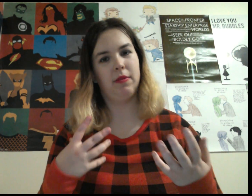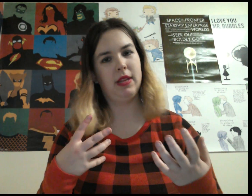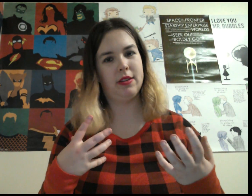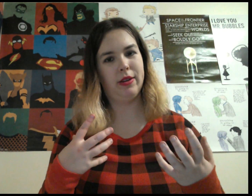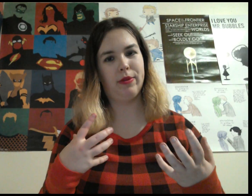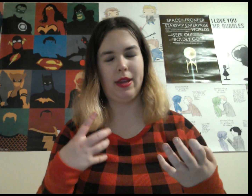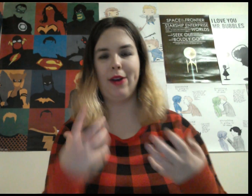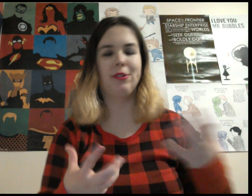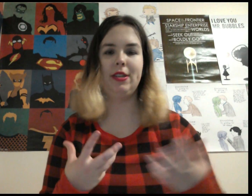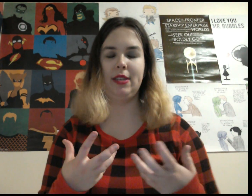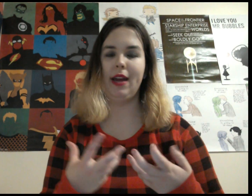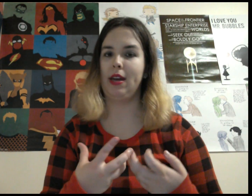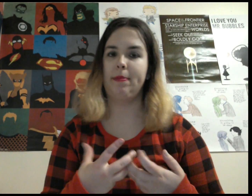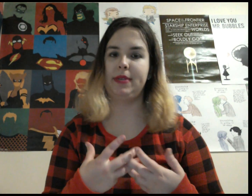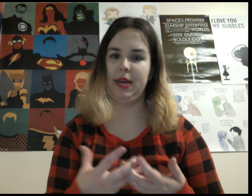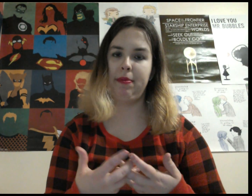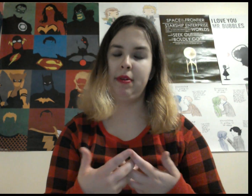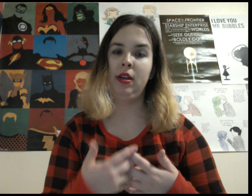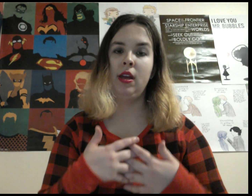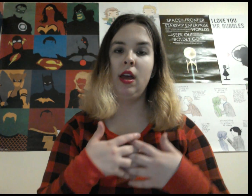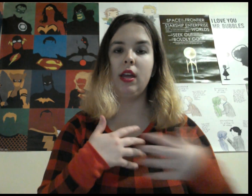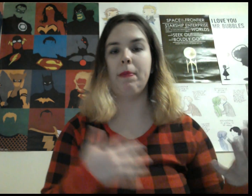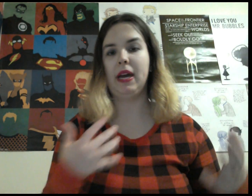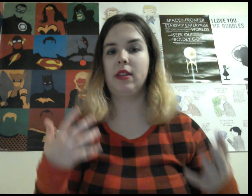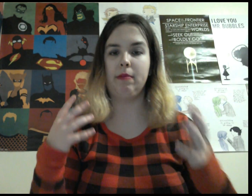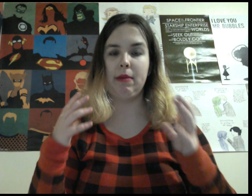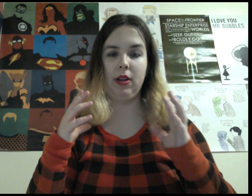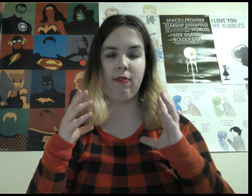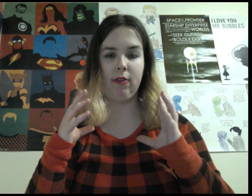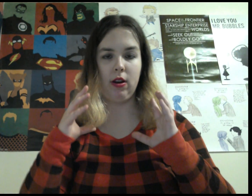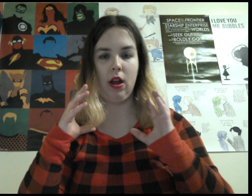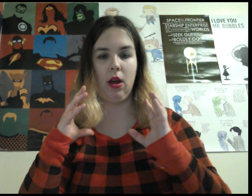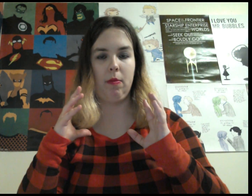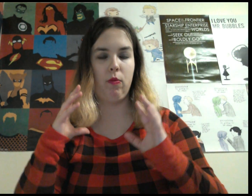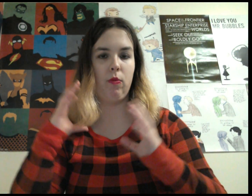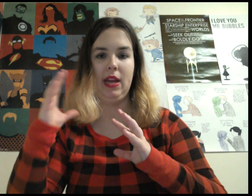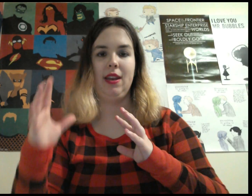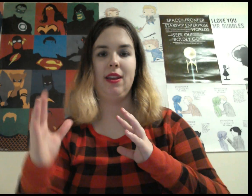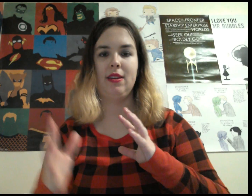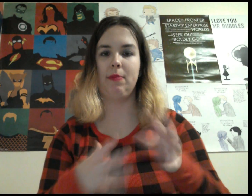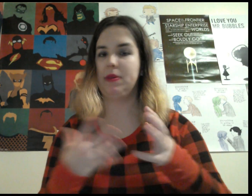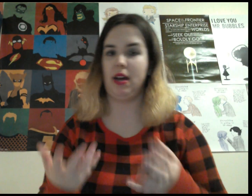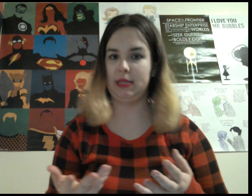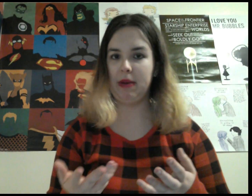it really interesting with how she decided to help Tip get back their memory for when Tip was Asma.